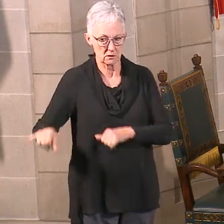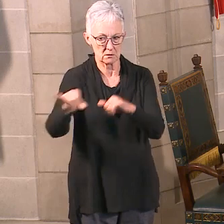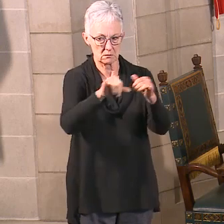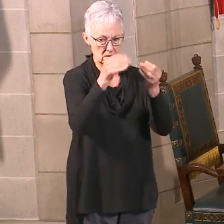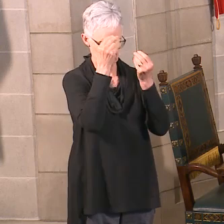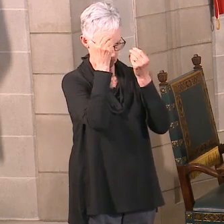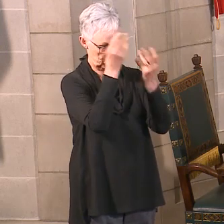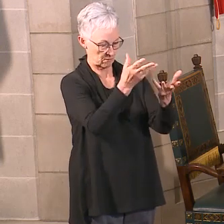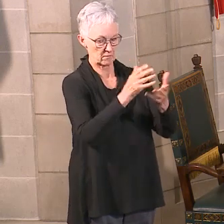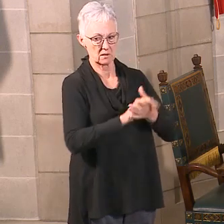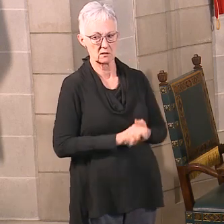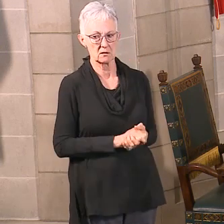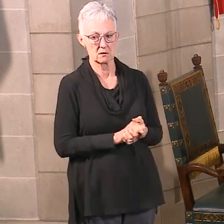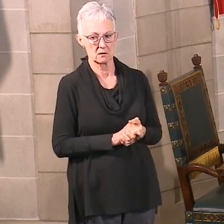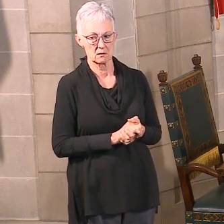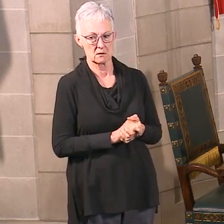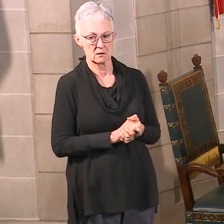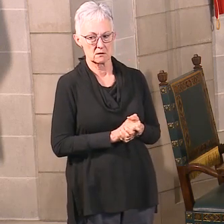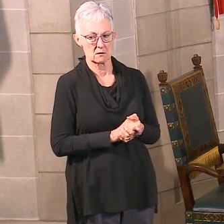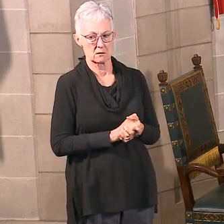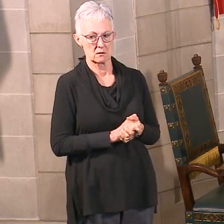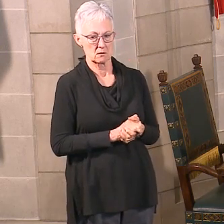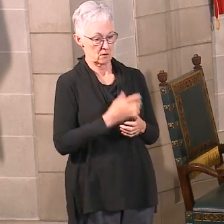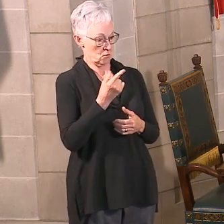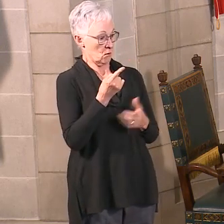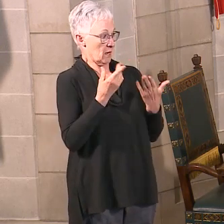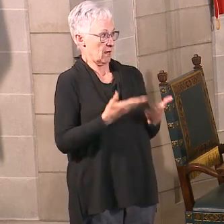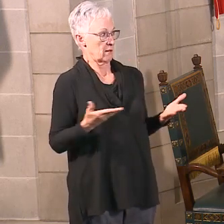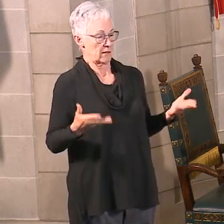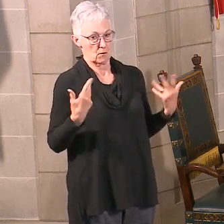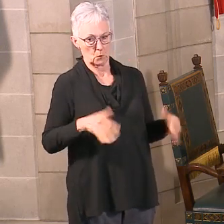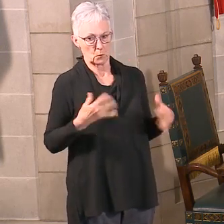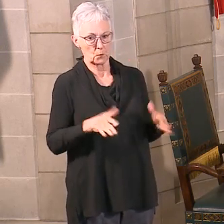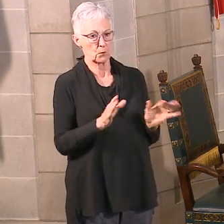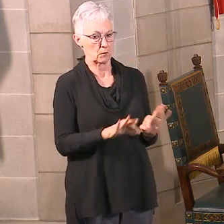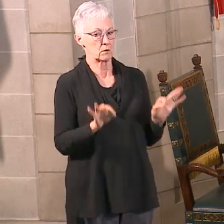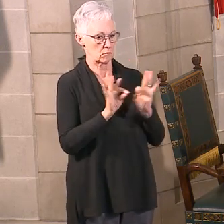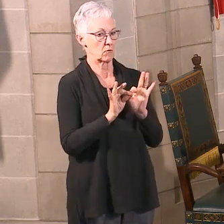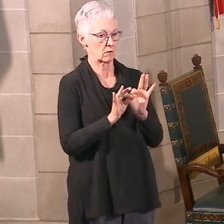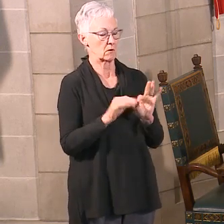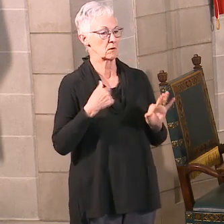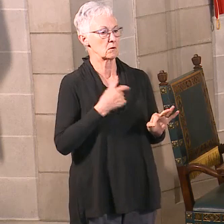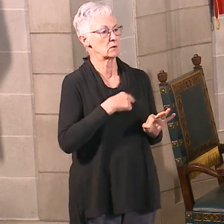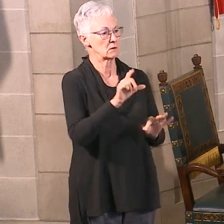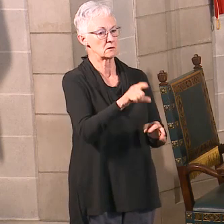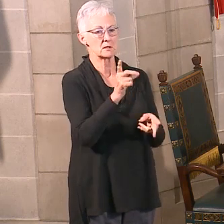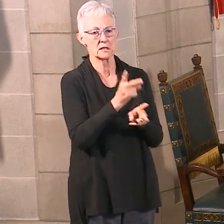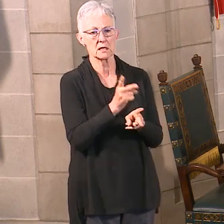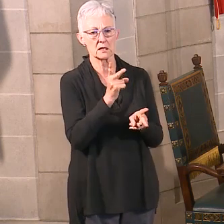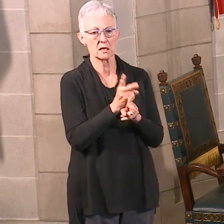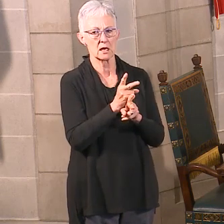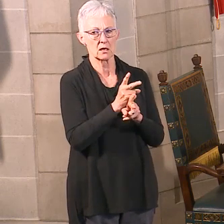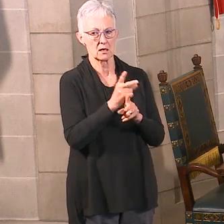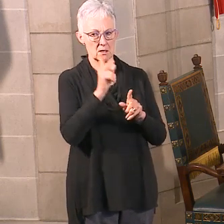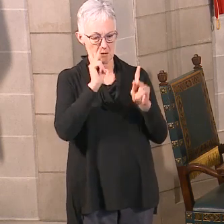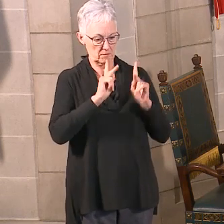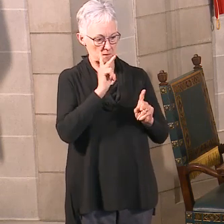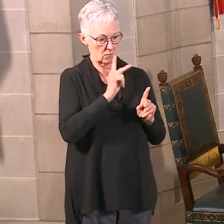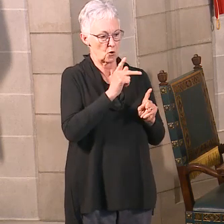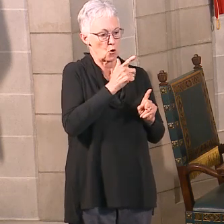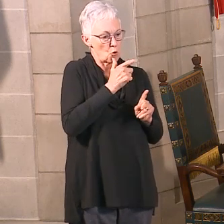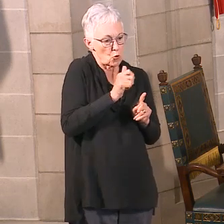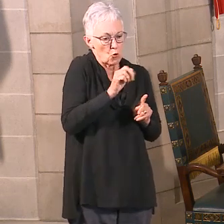And one of the things that I think is really important to know is that we also have to take care of those who are caring for others.